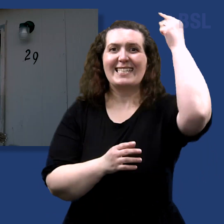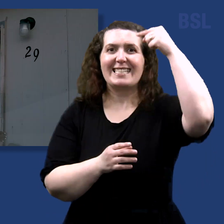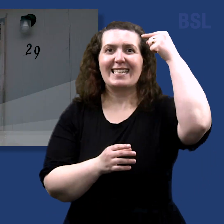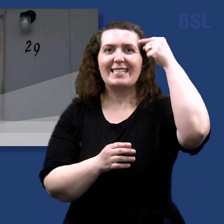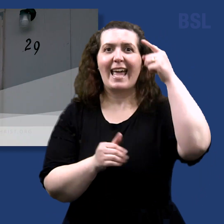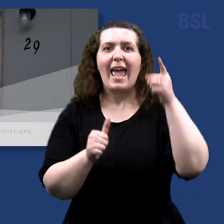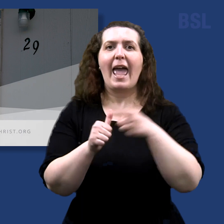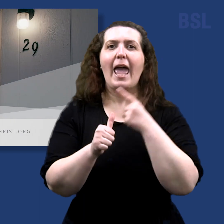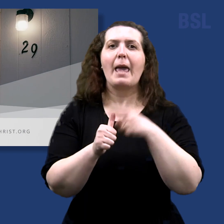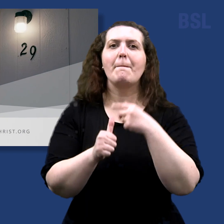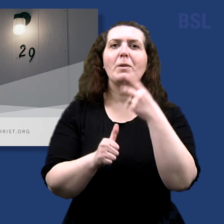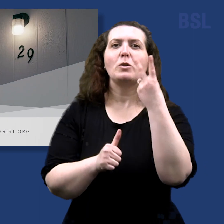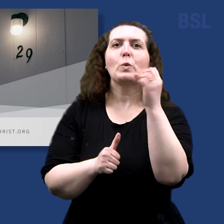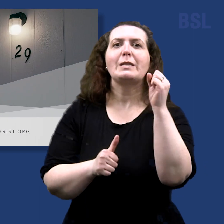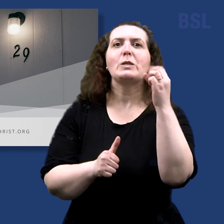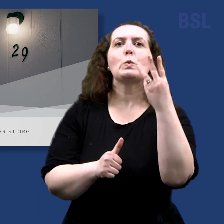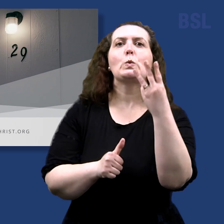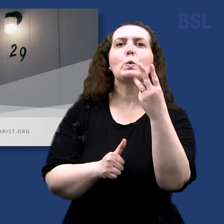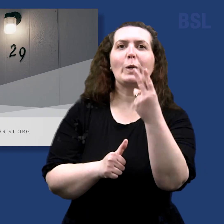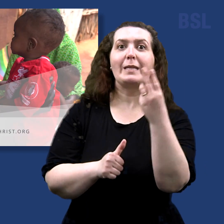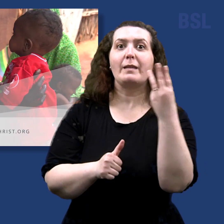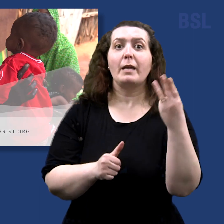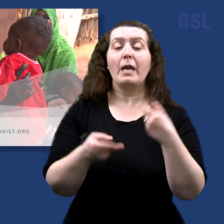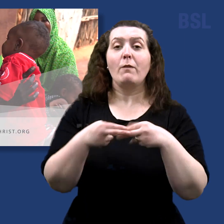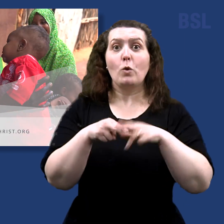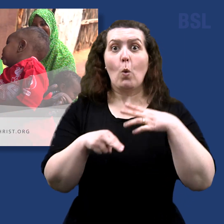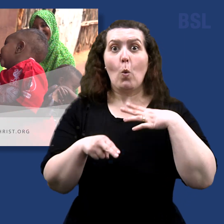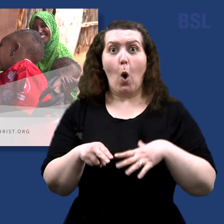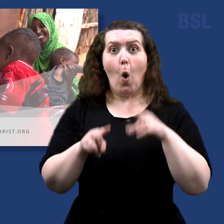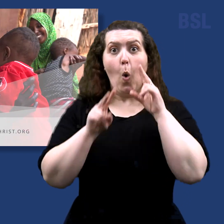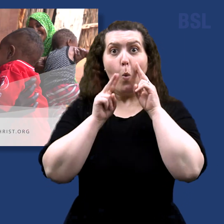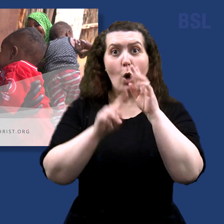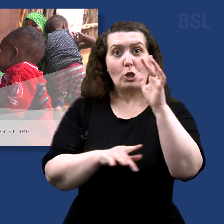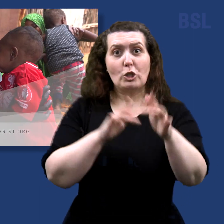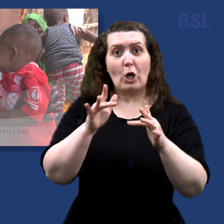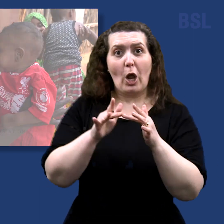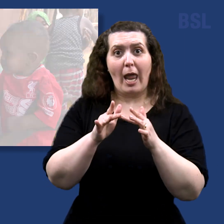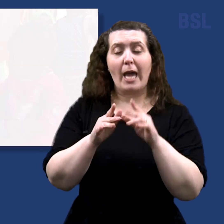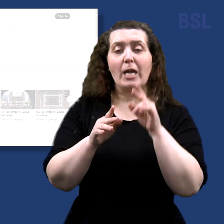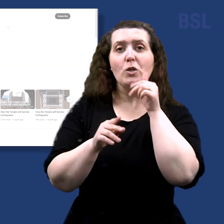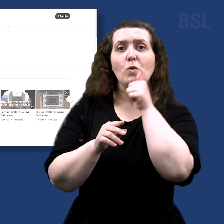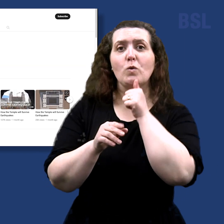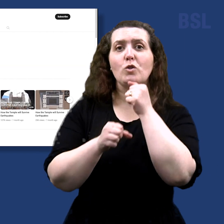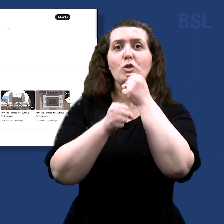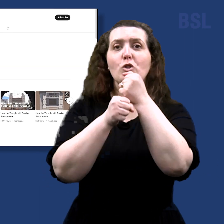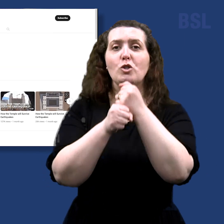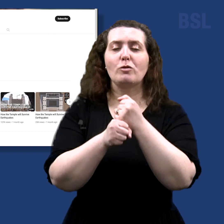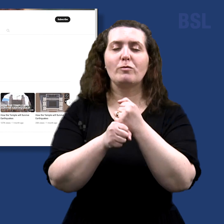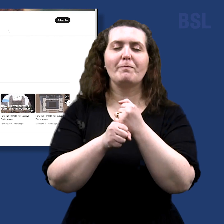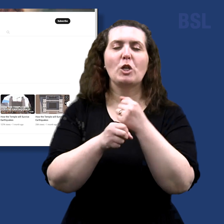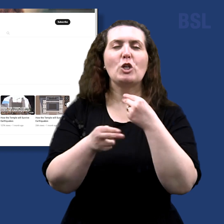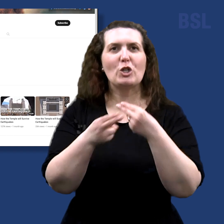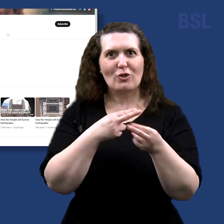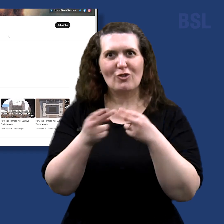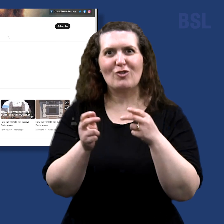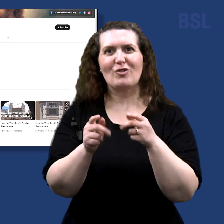Report online, visit newsroom.churchofjesuschrist.org. And to watch full-length versions of these stories,